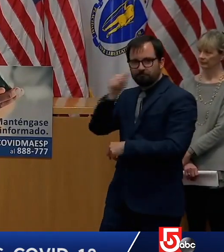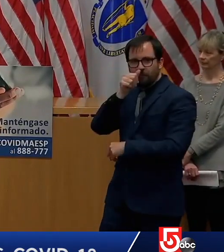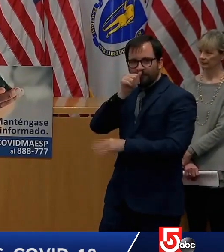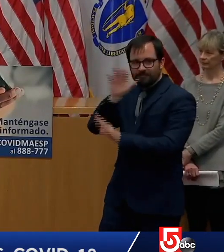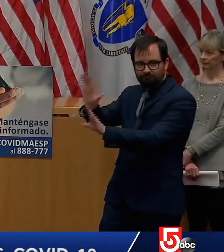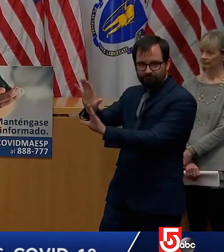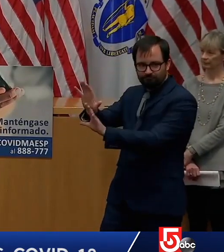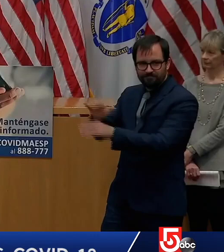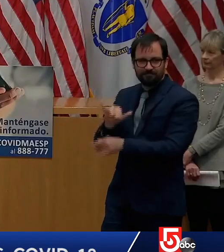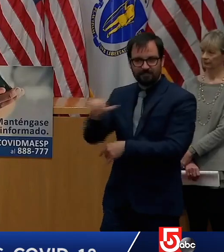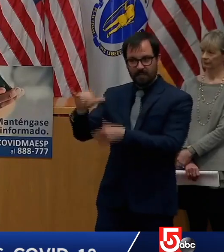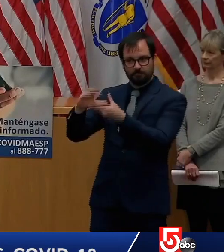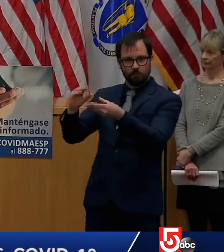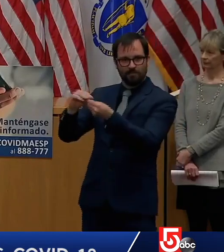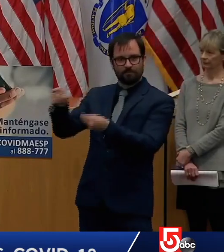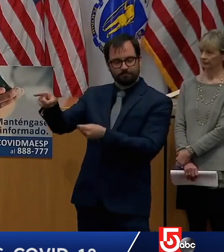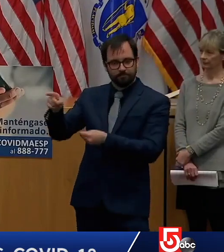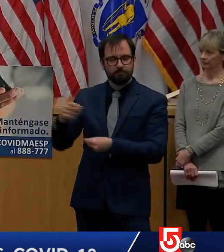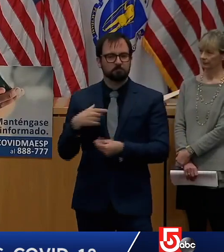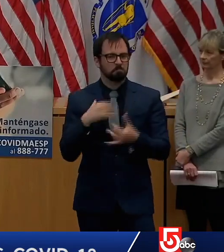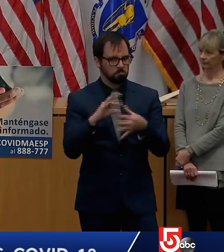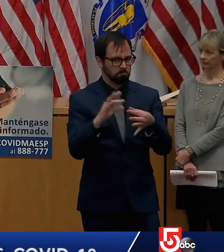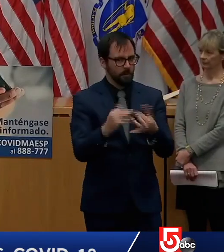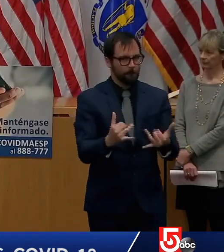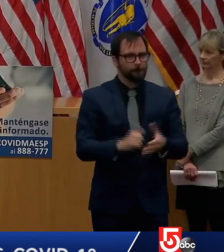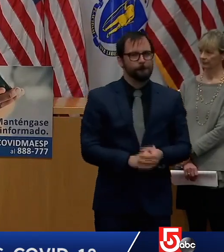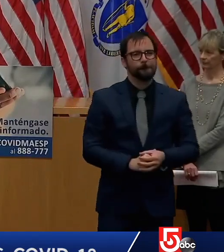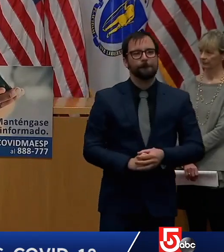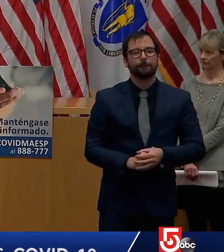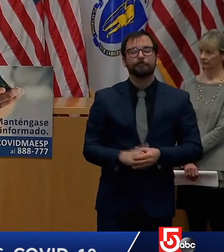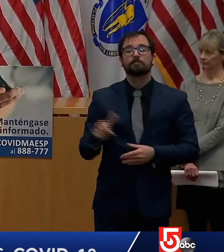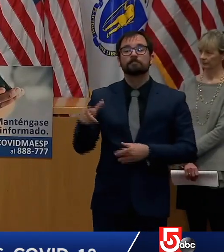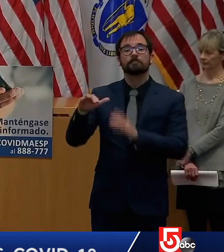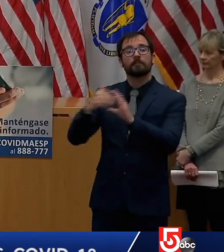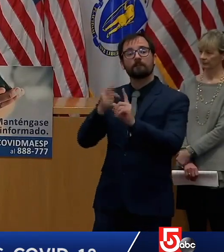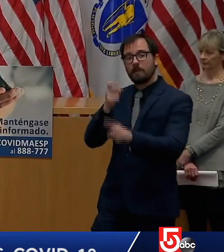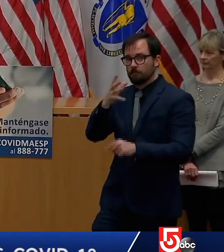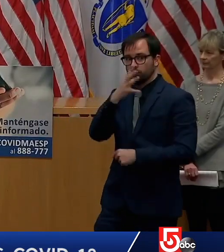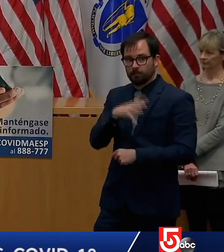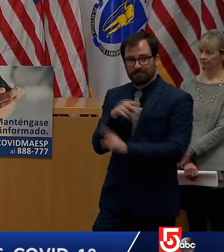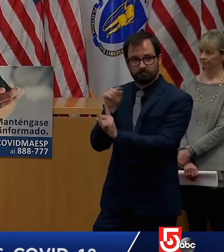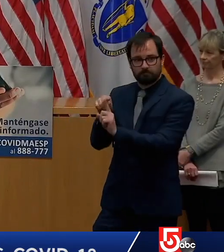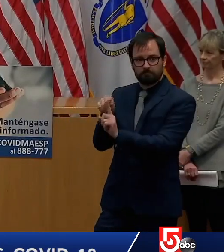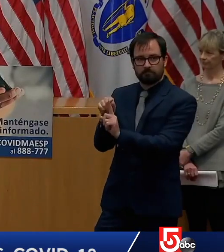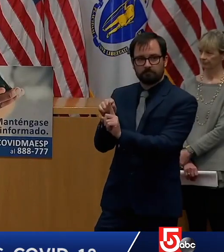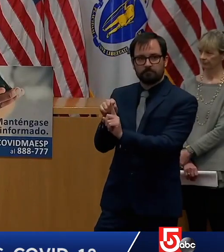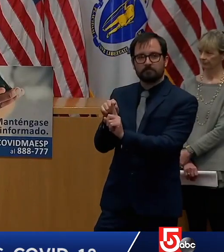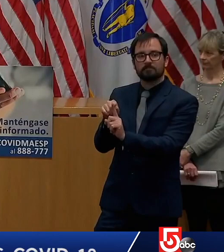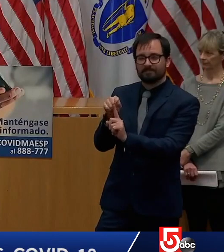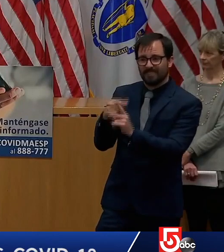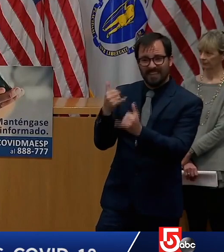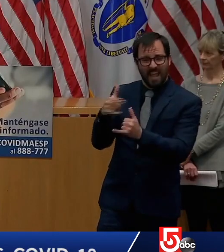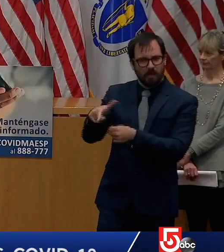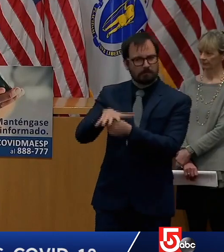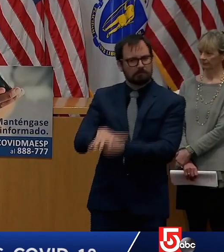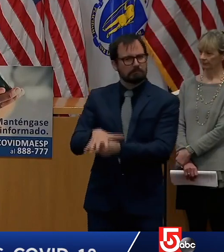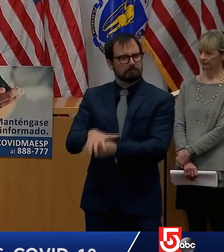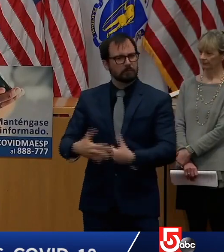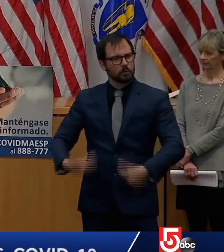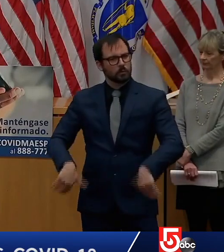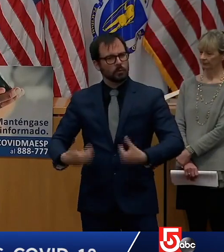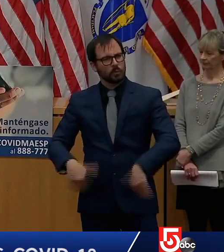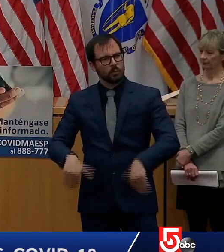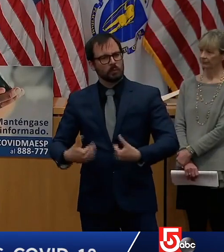with everybody the email is from a woman who's going through a lot she has a spouse with stage four cancer